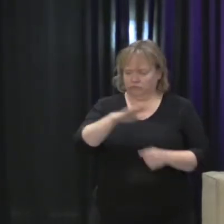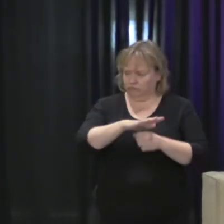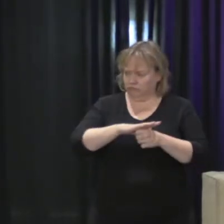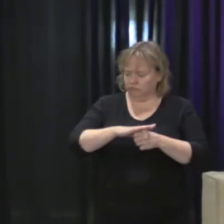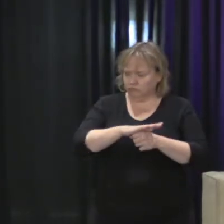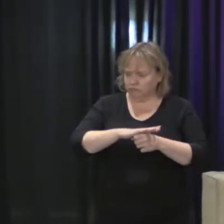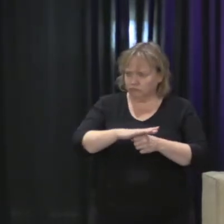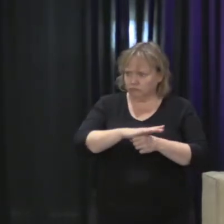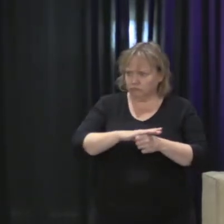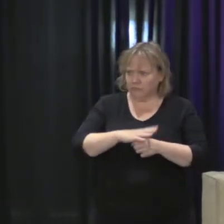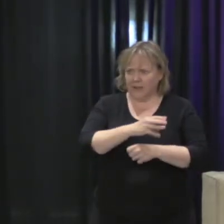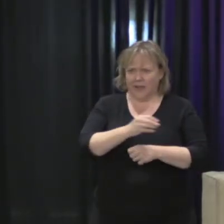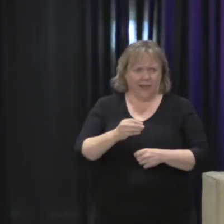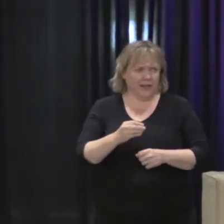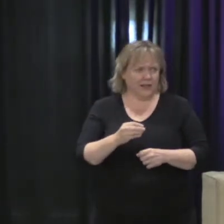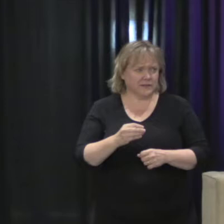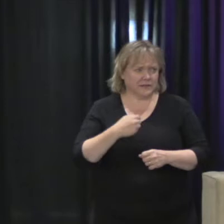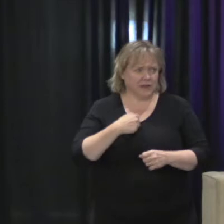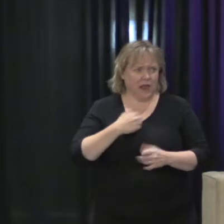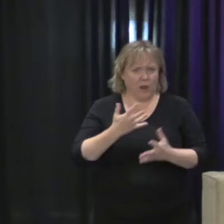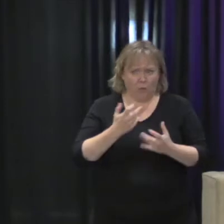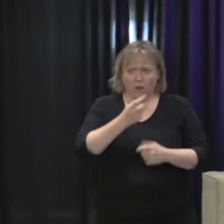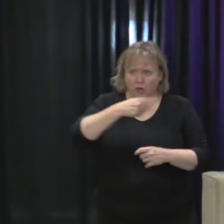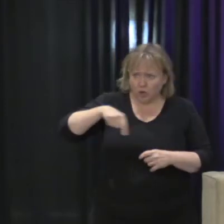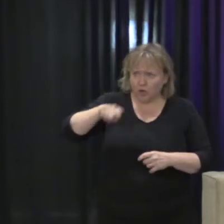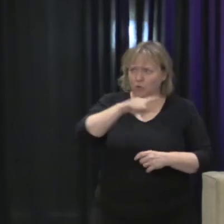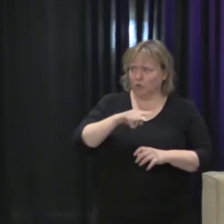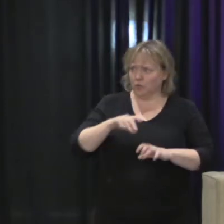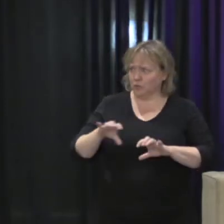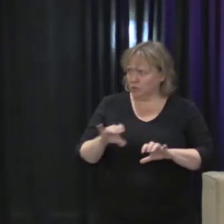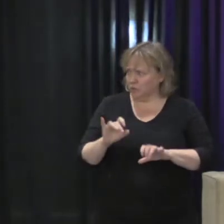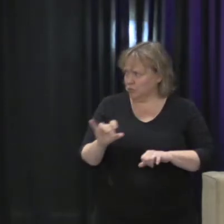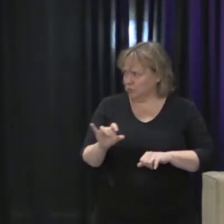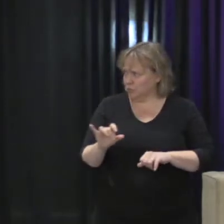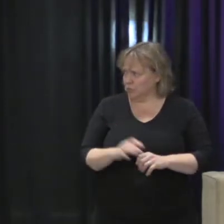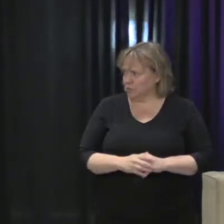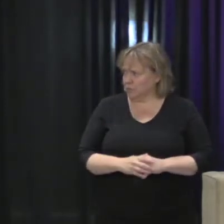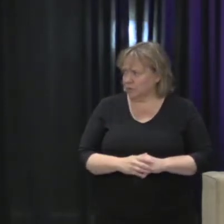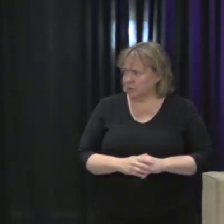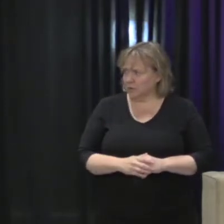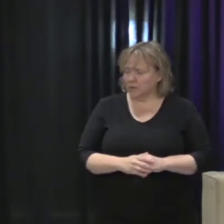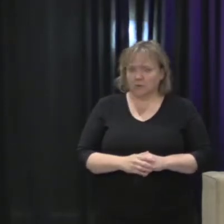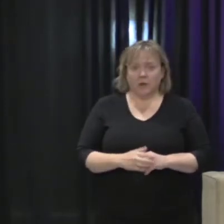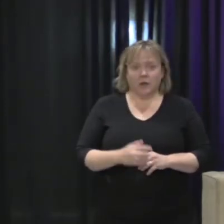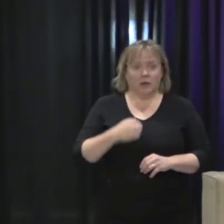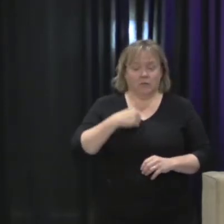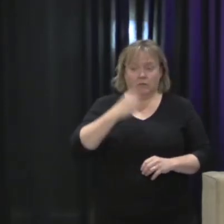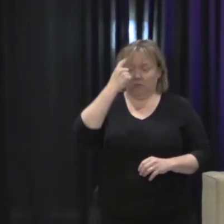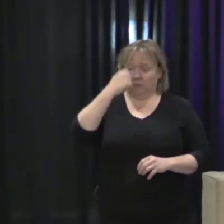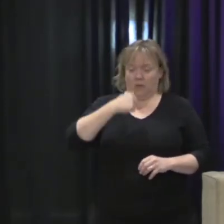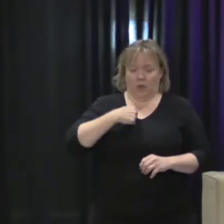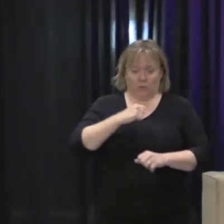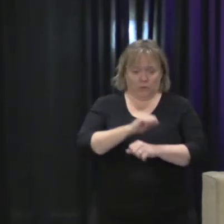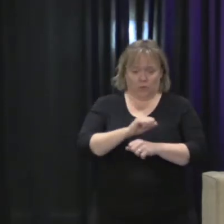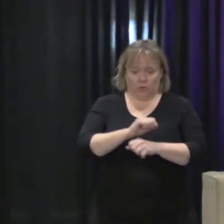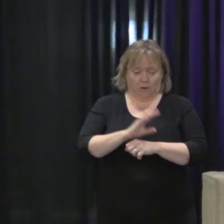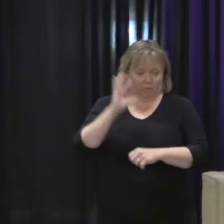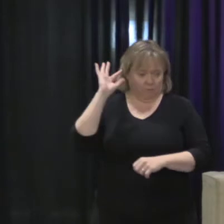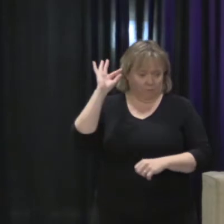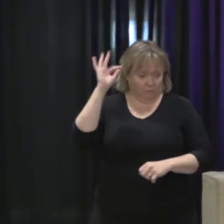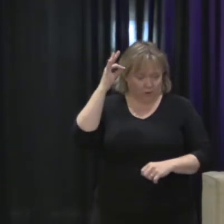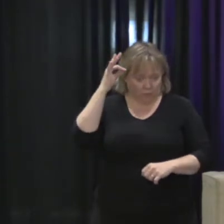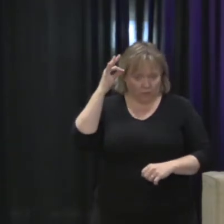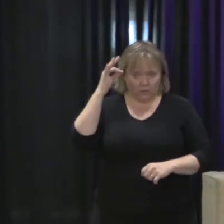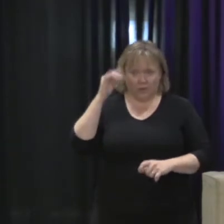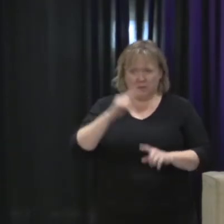implore all of you right now to be thinking locally. Because while I came from the federal government, the federal